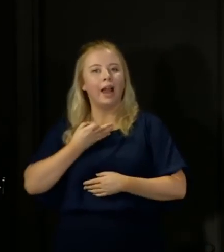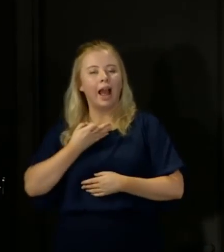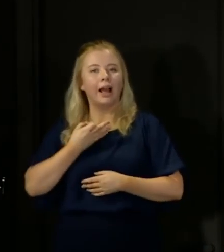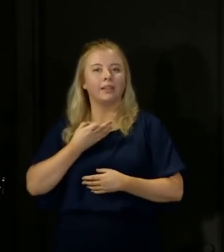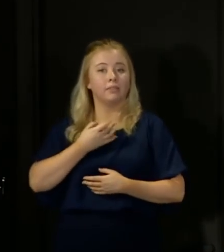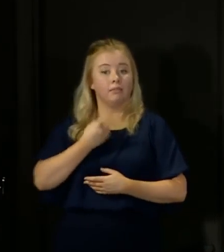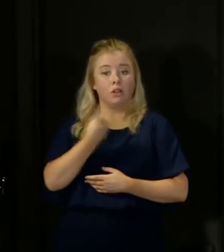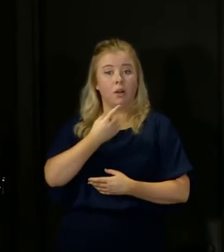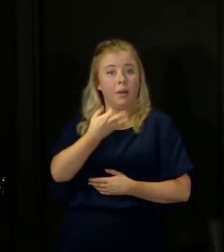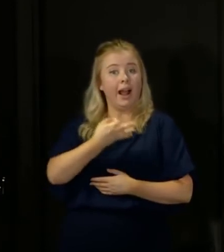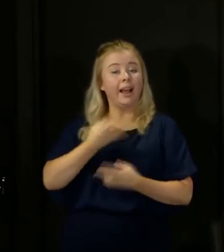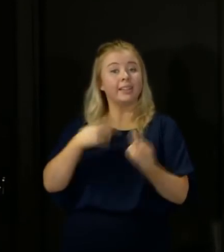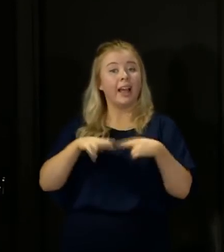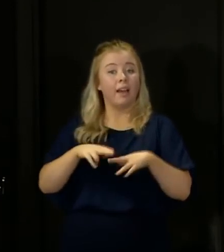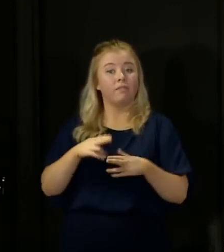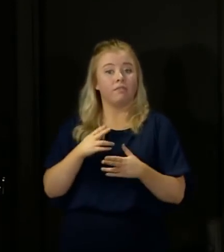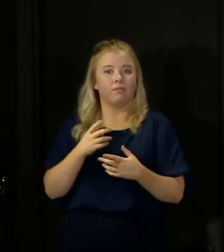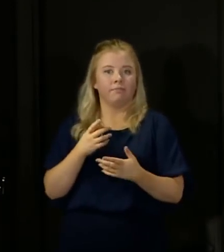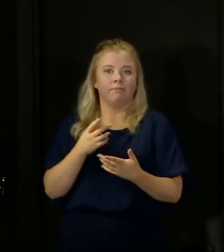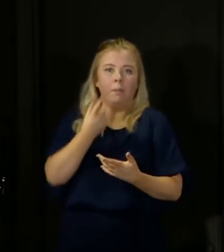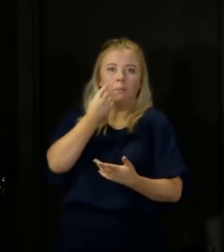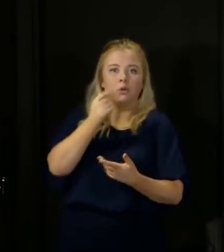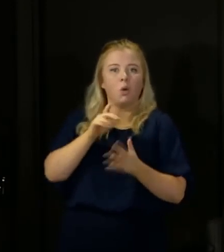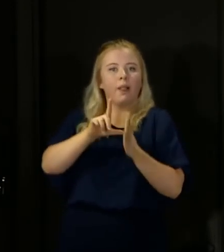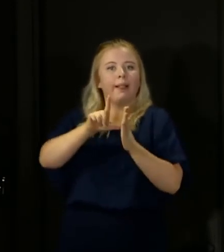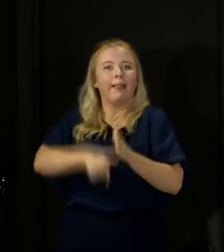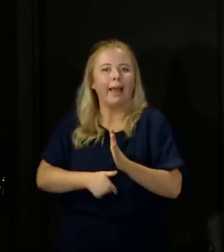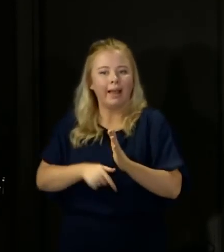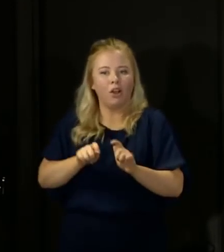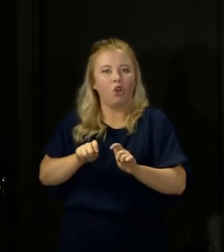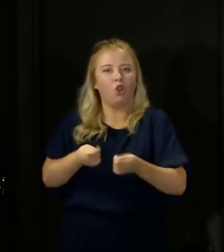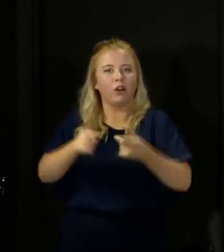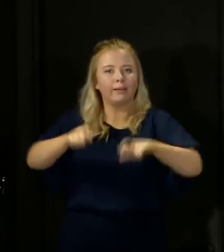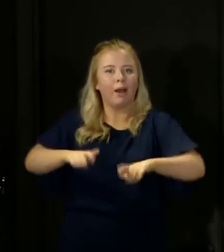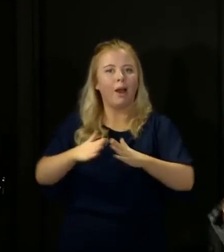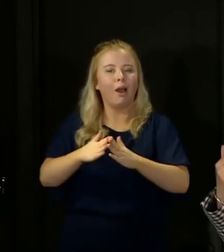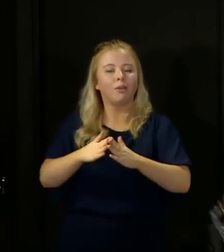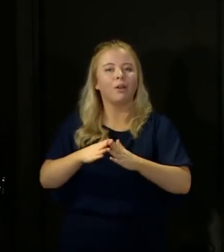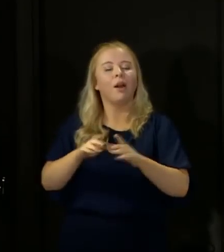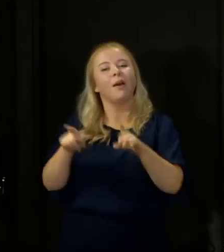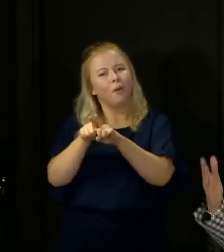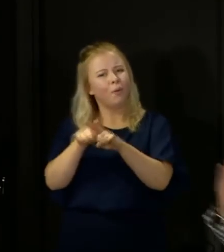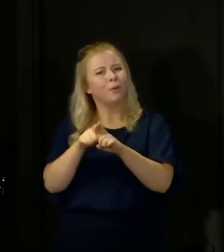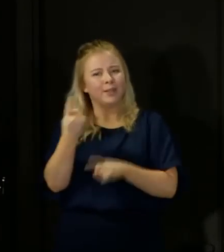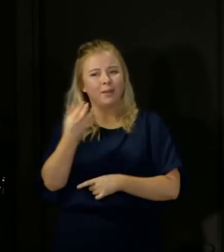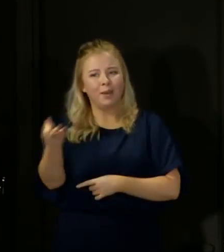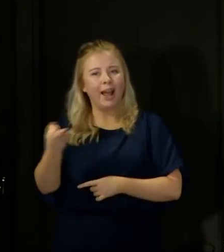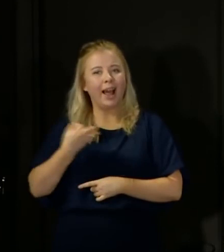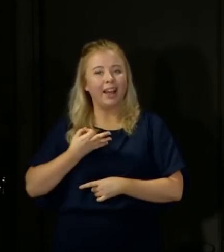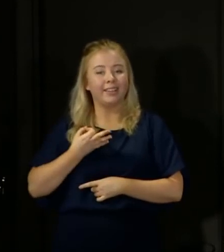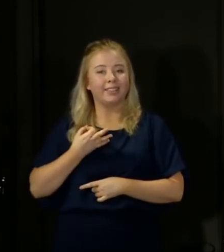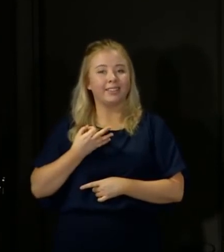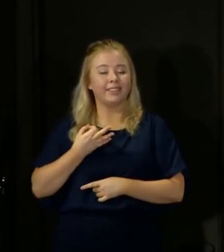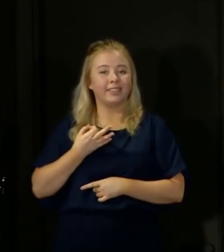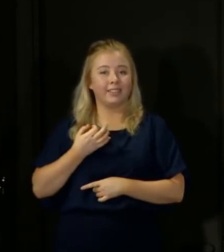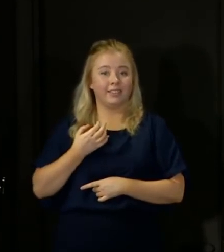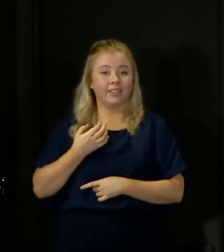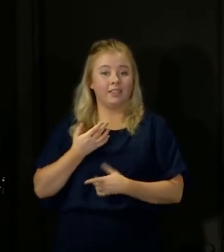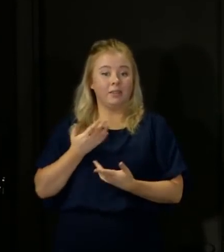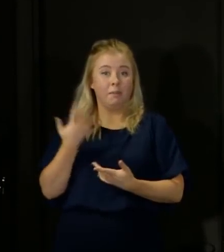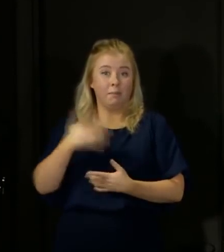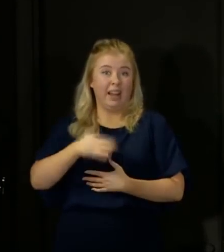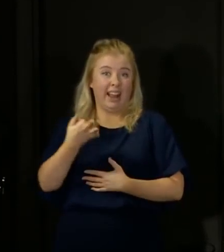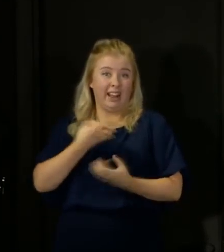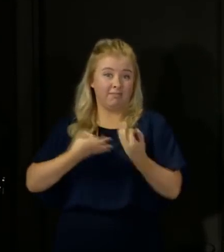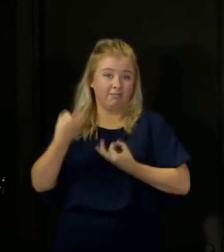legitimately the question, did we lock down too late? And equally, I've been asked, and those who've watched throughout will have heard me being asked these